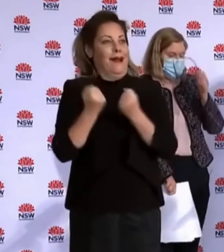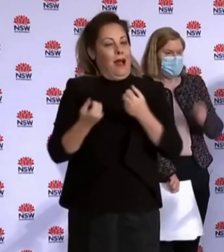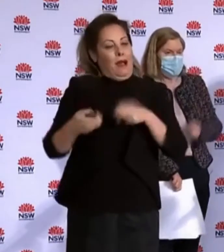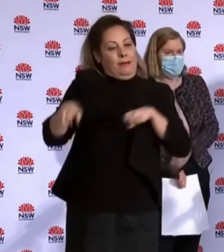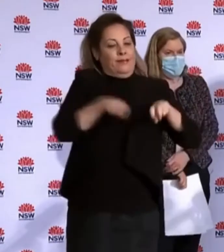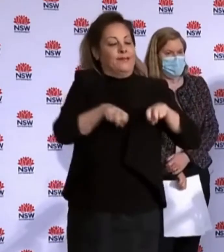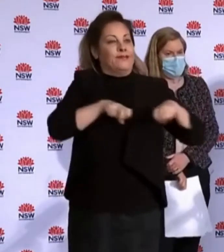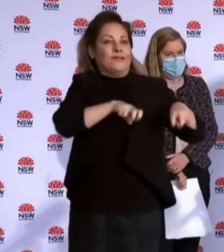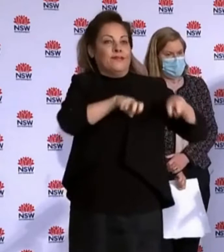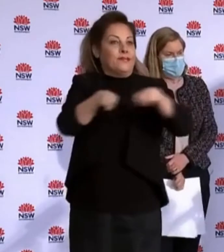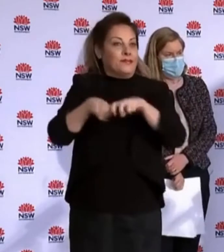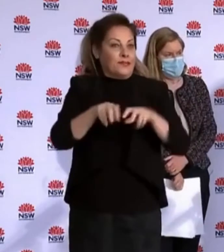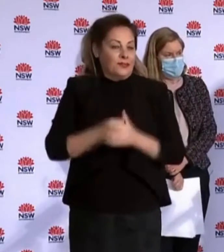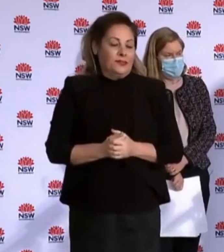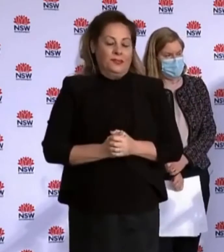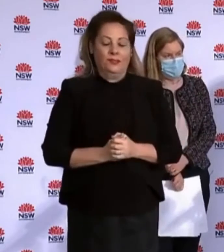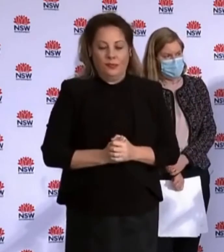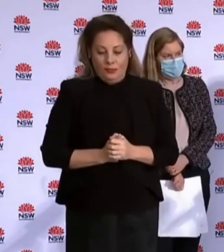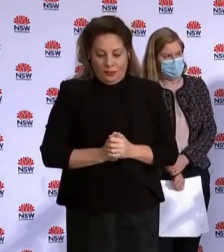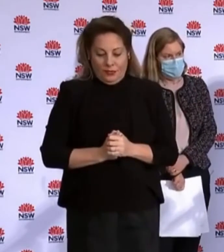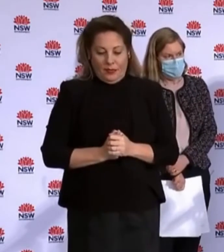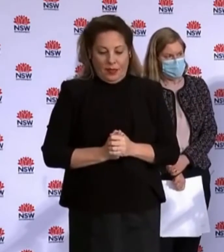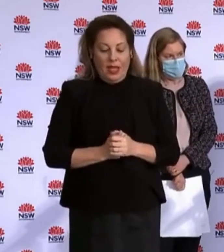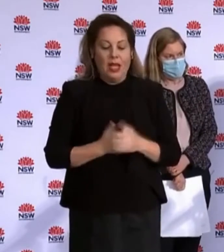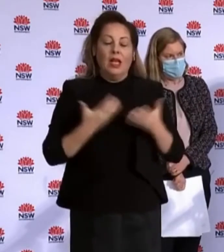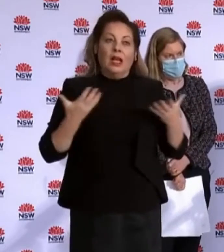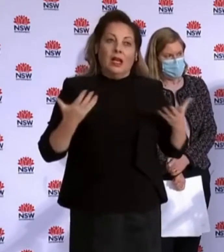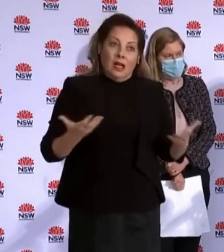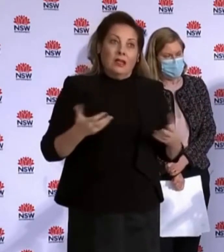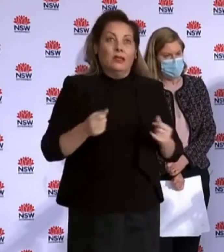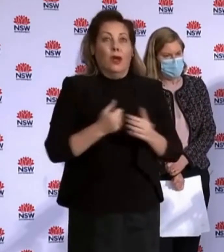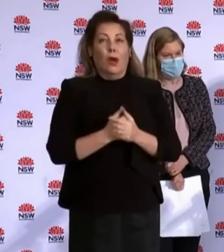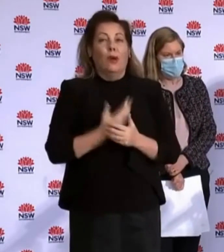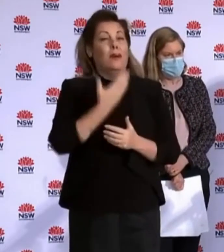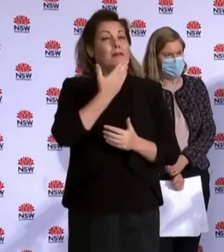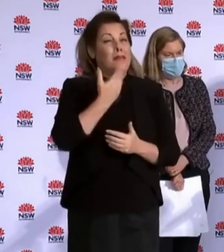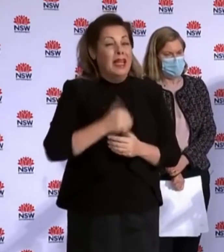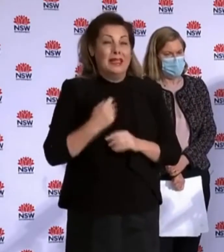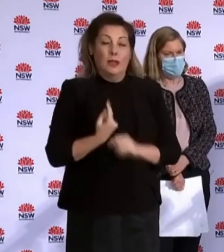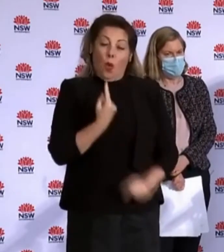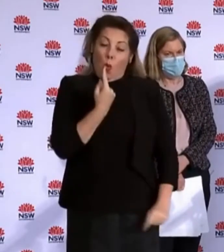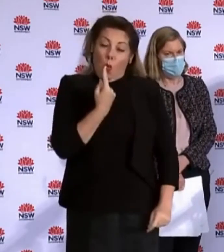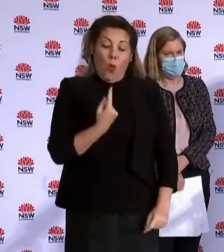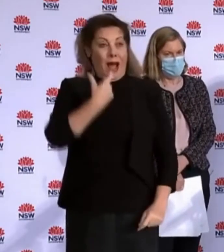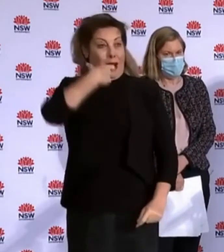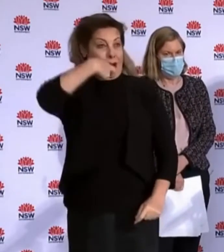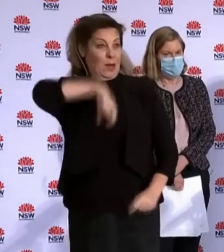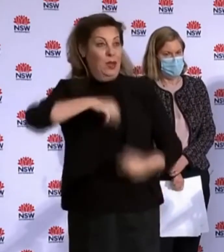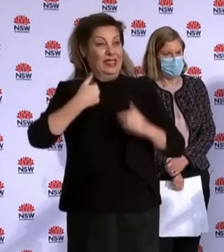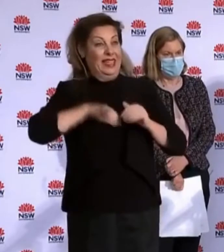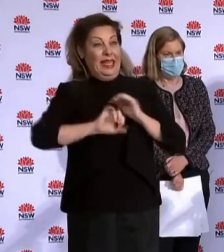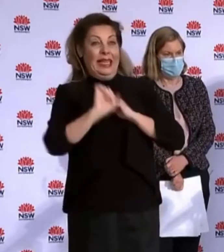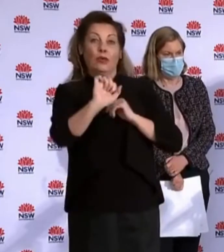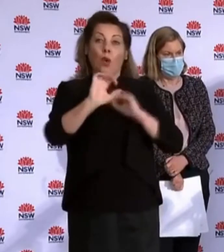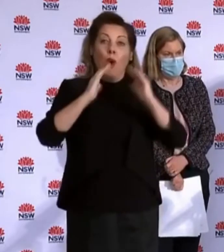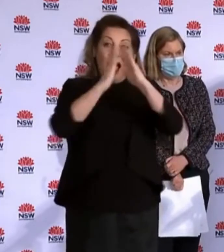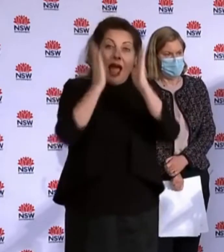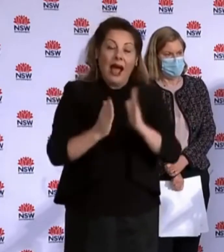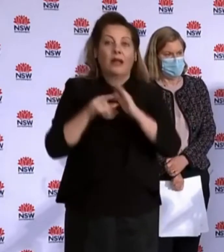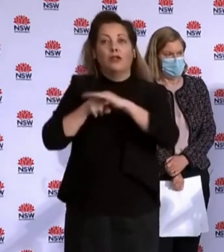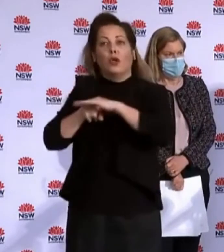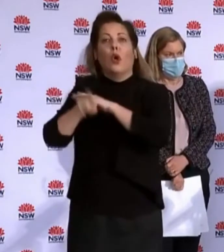circumstances or health reasons, one person from the household should go out shopping to buy essential items.